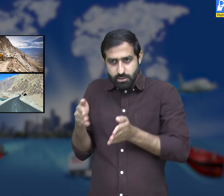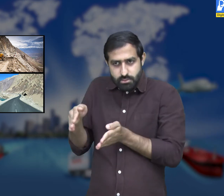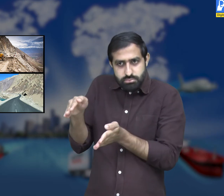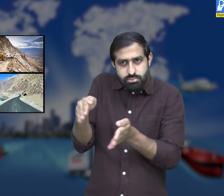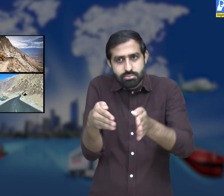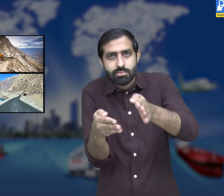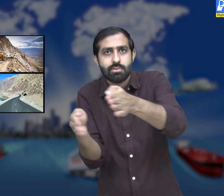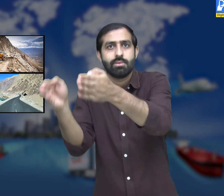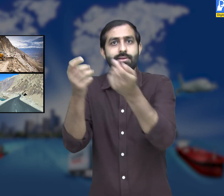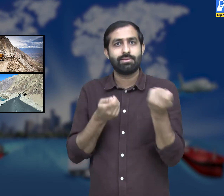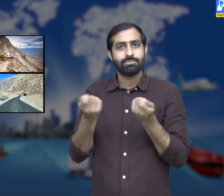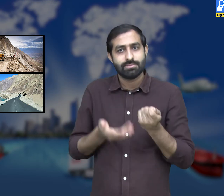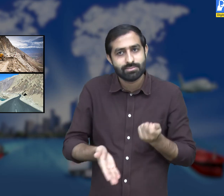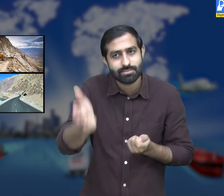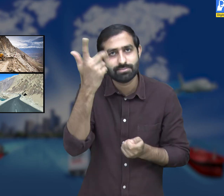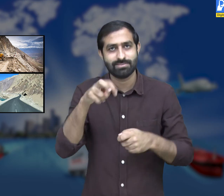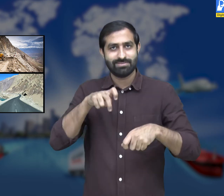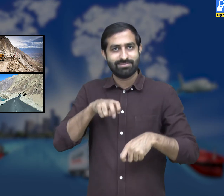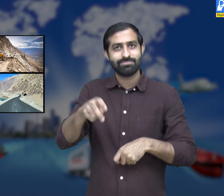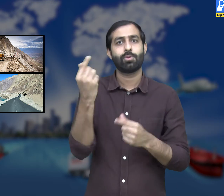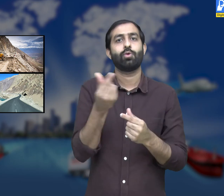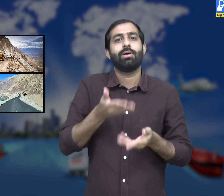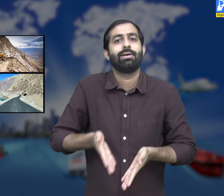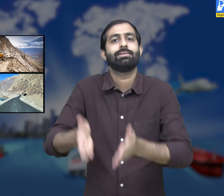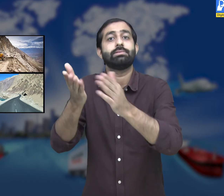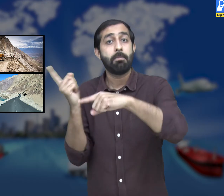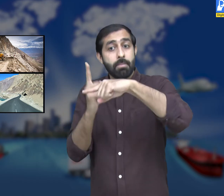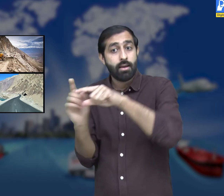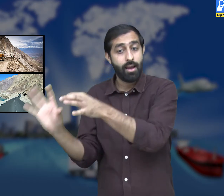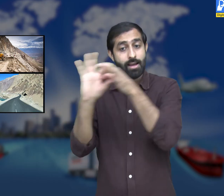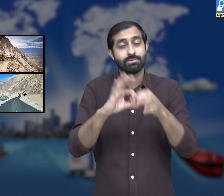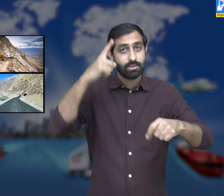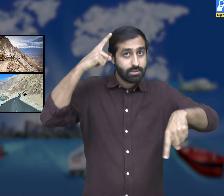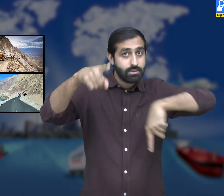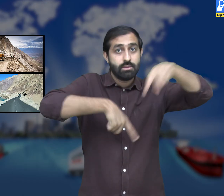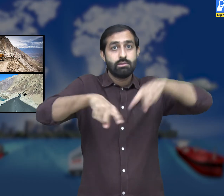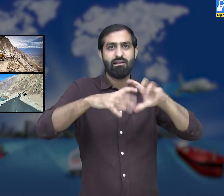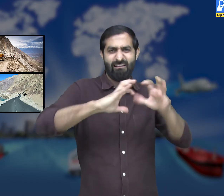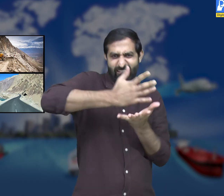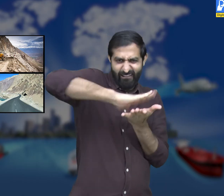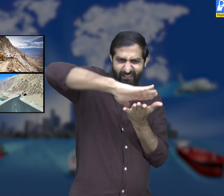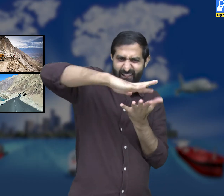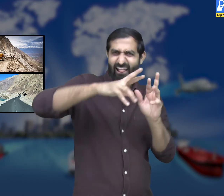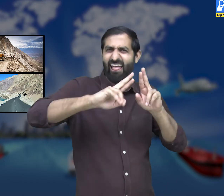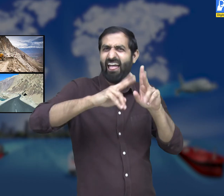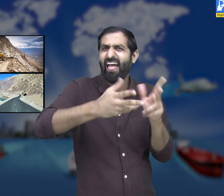But then government decided to construct these roads which have been very useful. Earlier